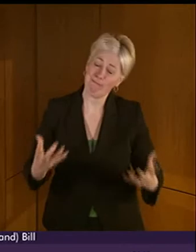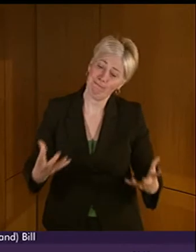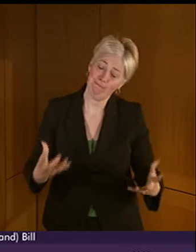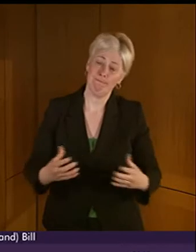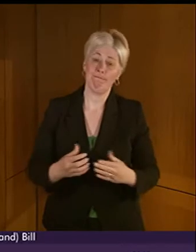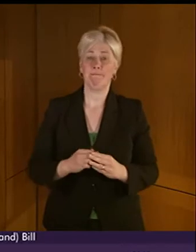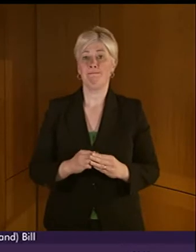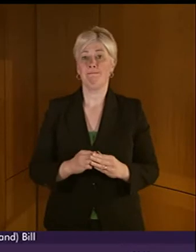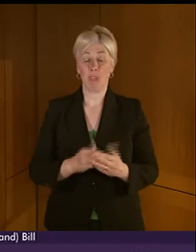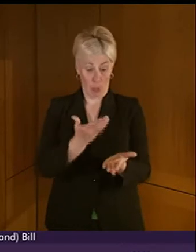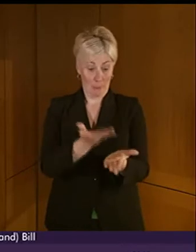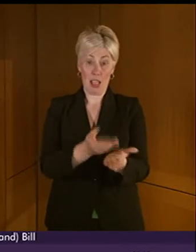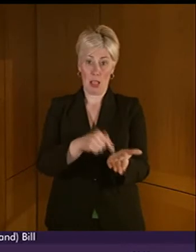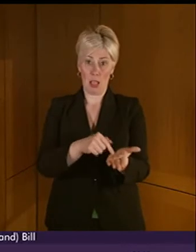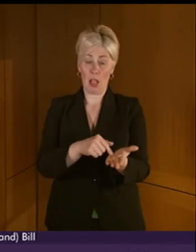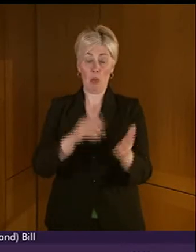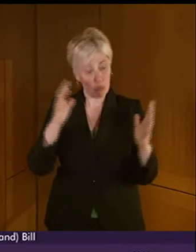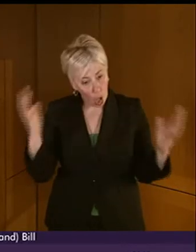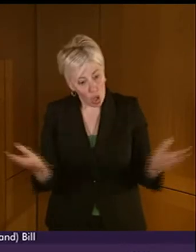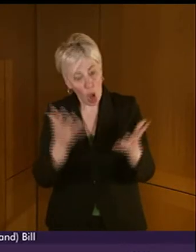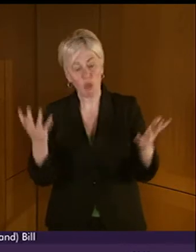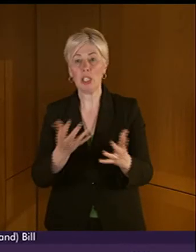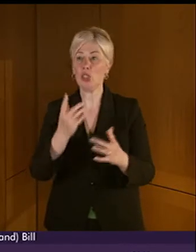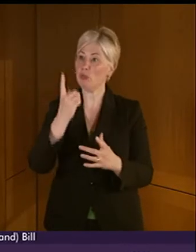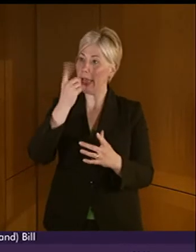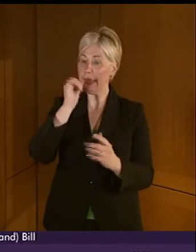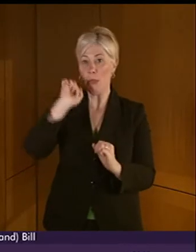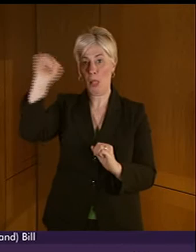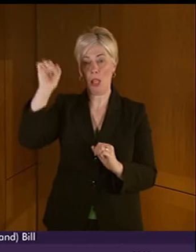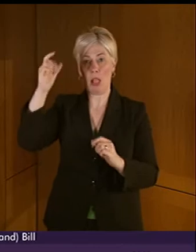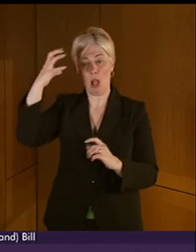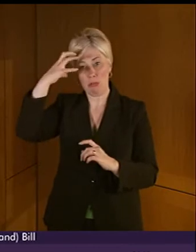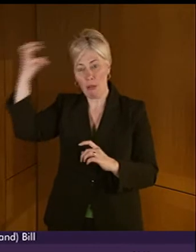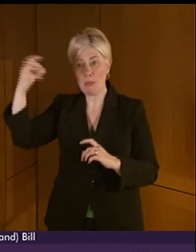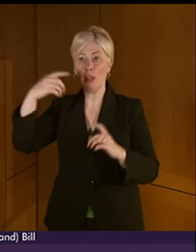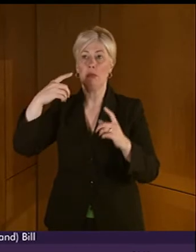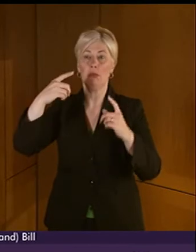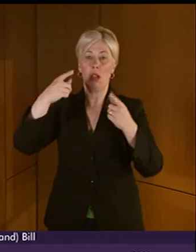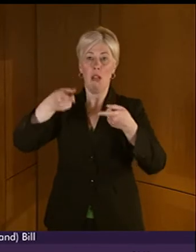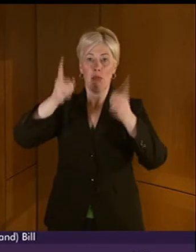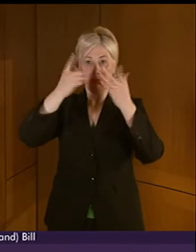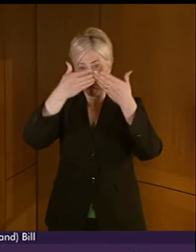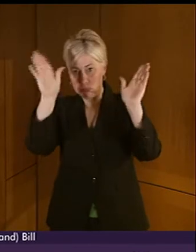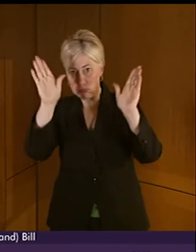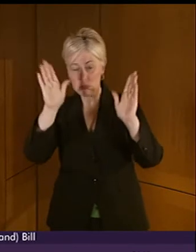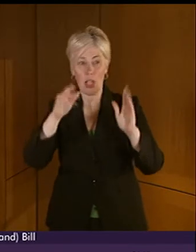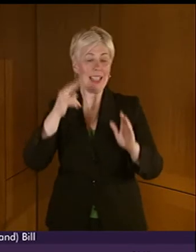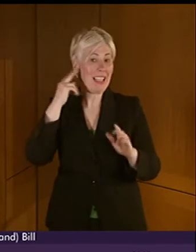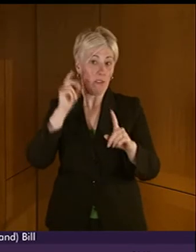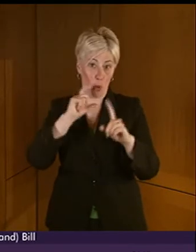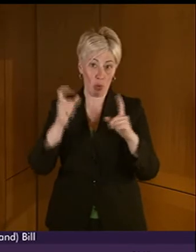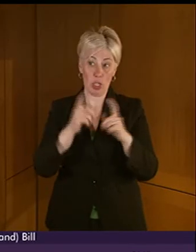is that it will encourage and enable the Scottish Government, key public authorities and the deaf community to promote and support